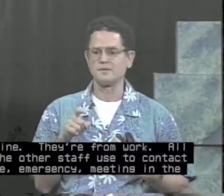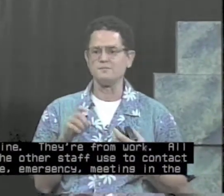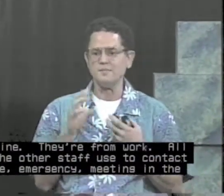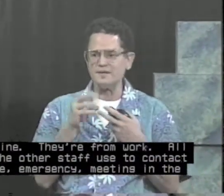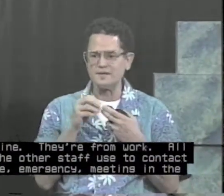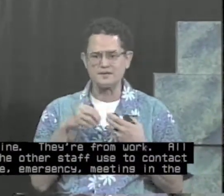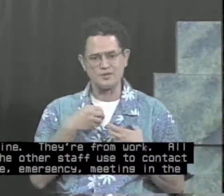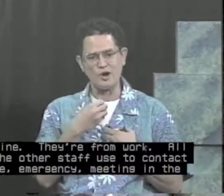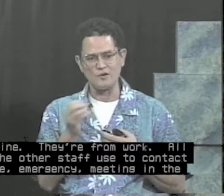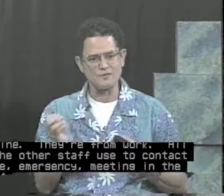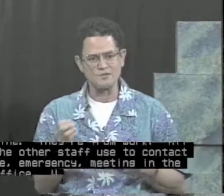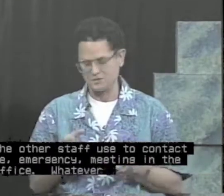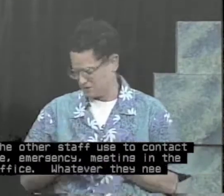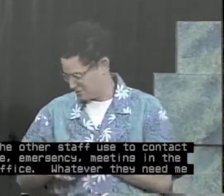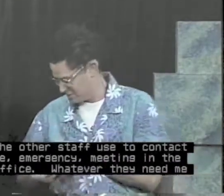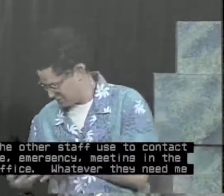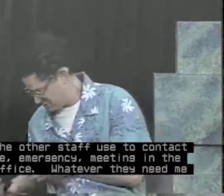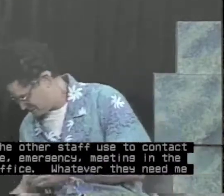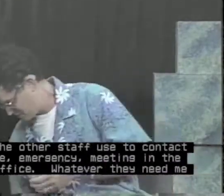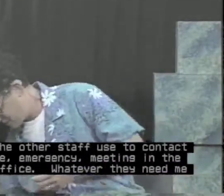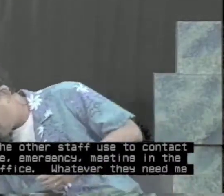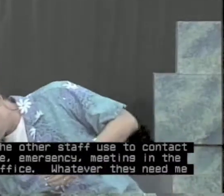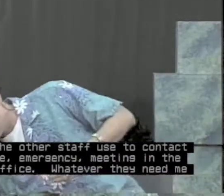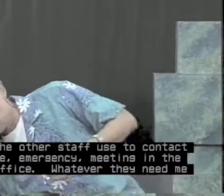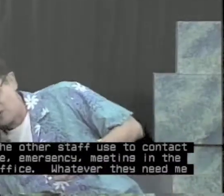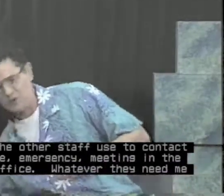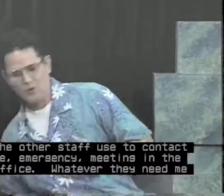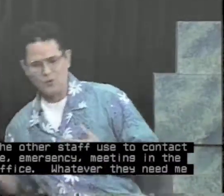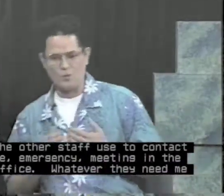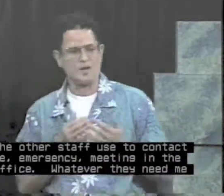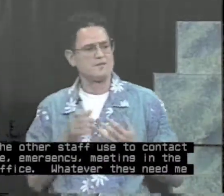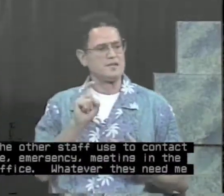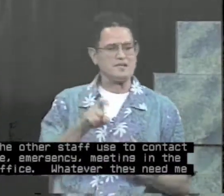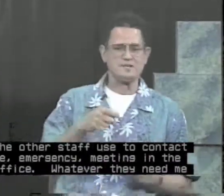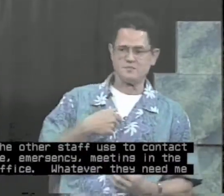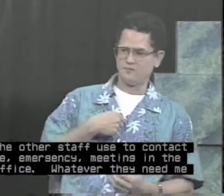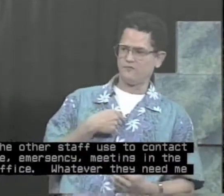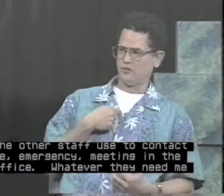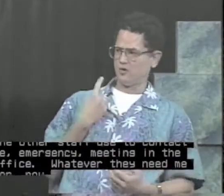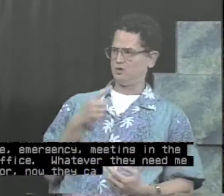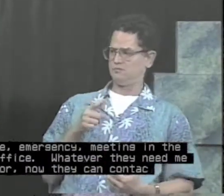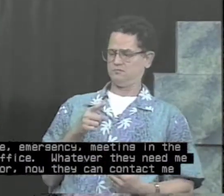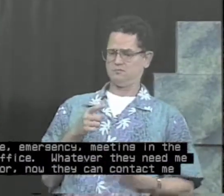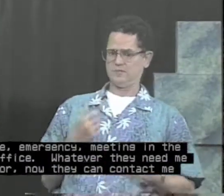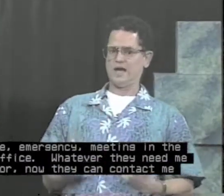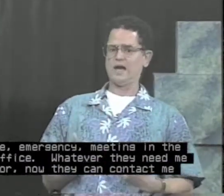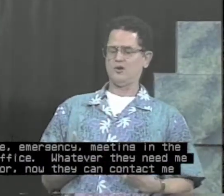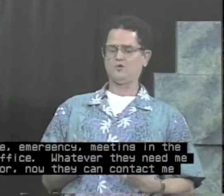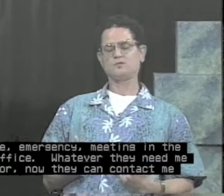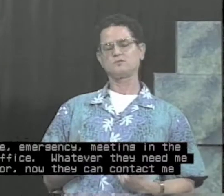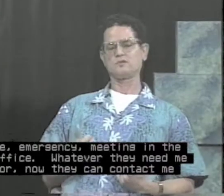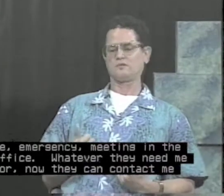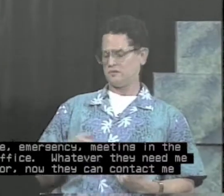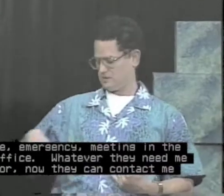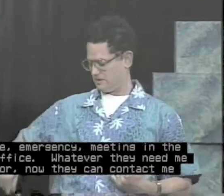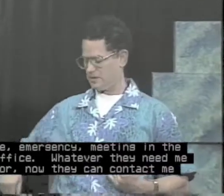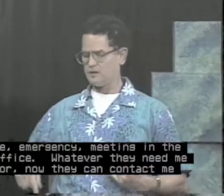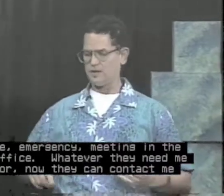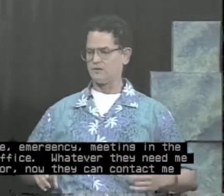meeting in the office, whatever they need me for. Now, they can